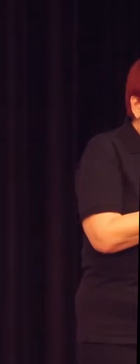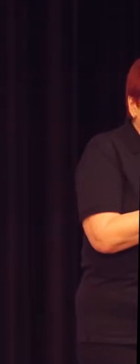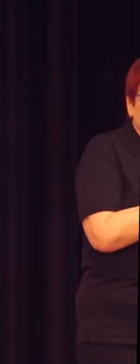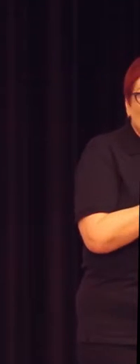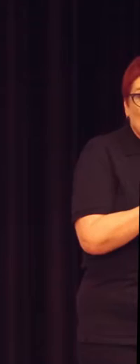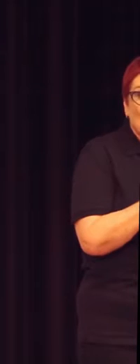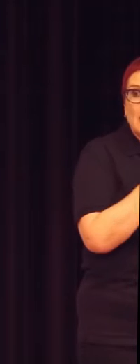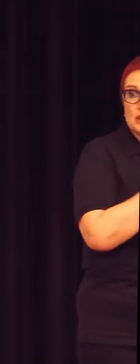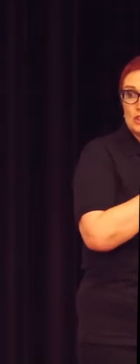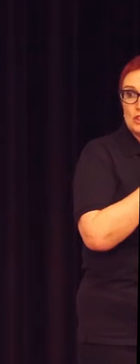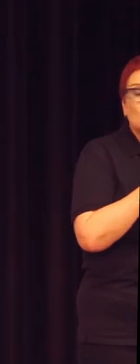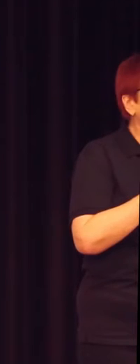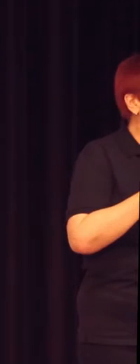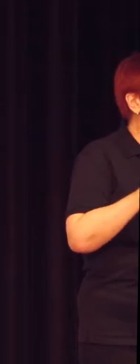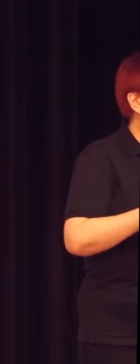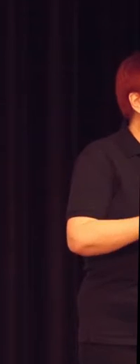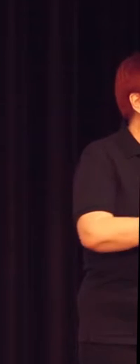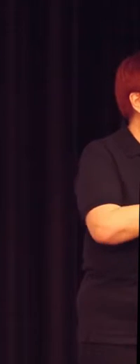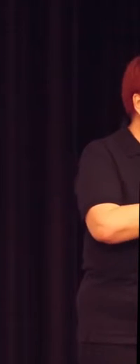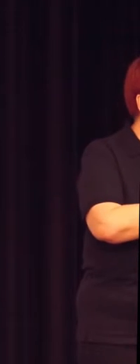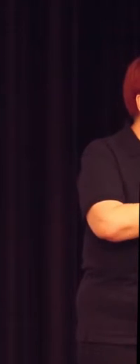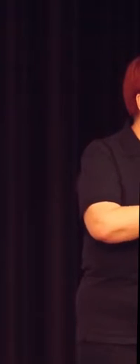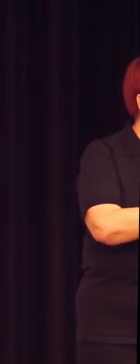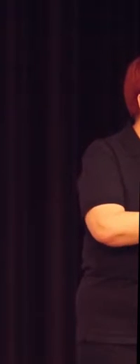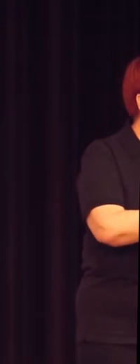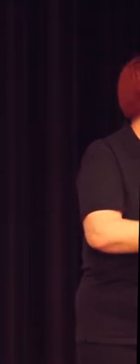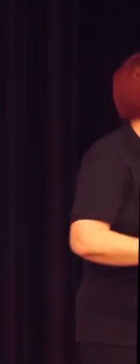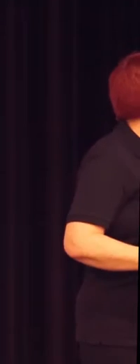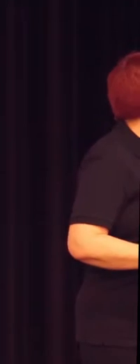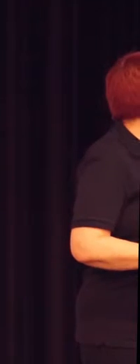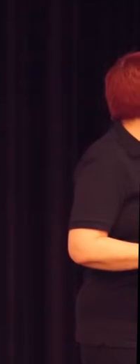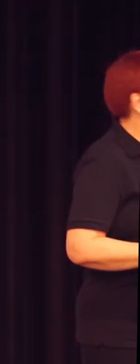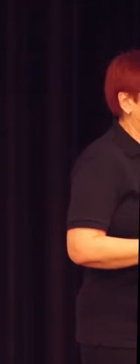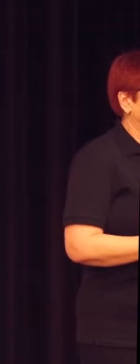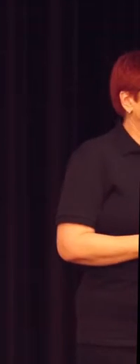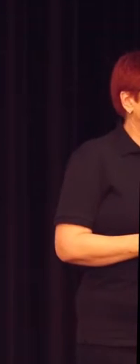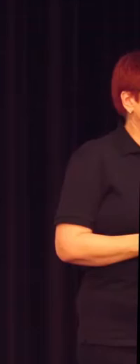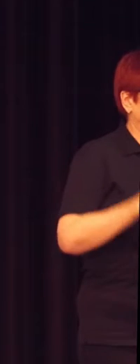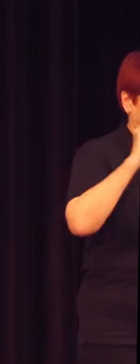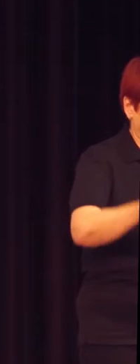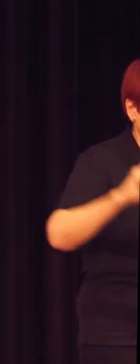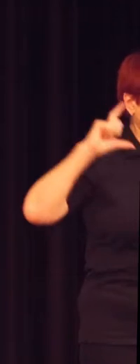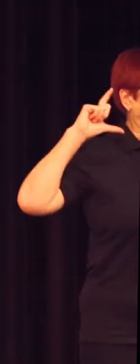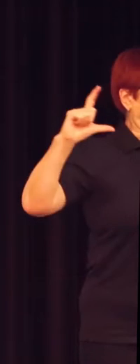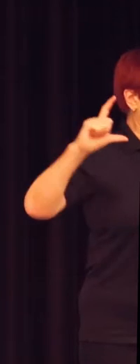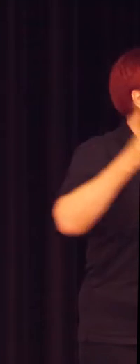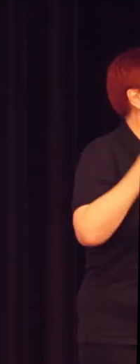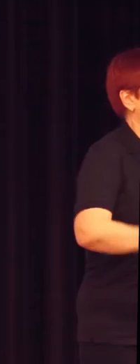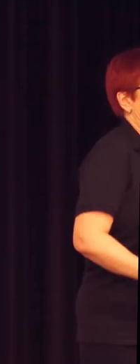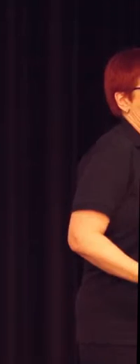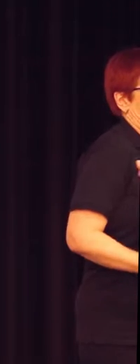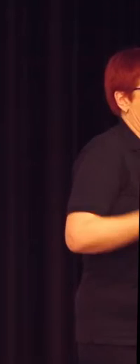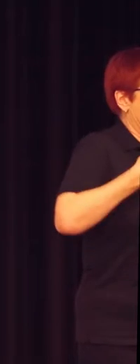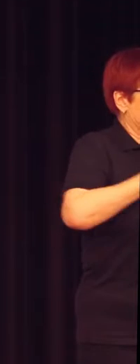And Genevieve, yes, I do speak my mind. That's probably the boldest slide that higher education has ever been associated with. I